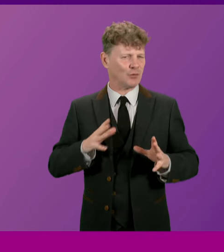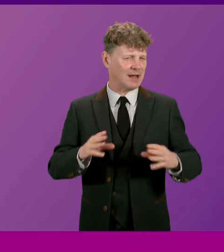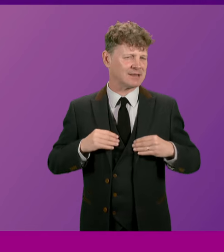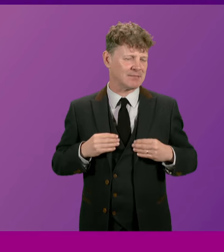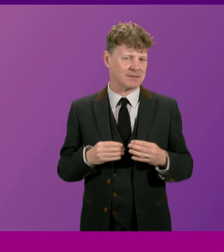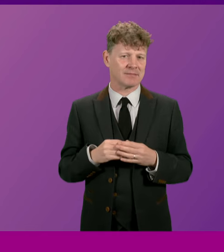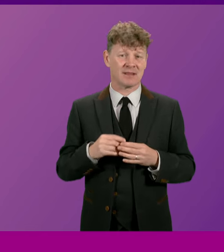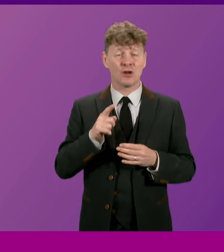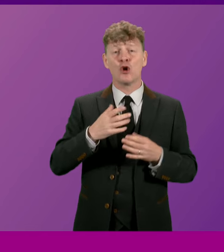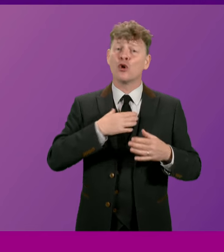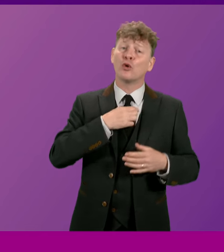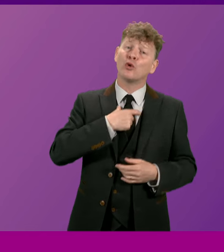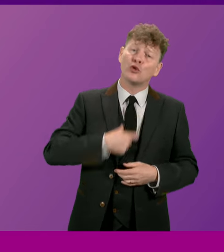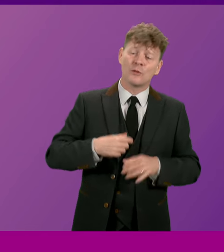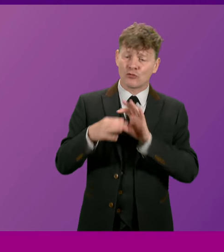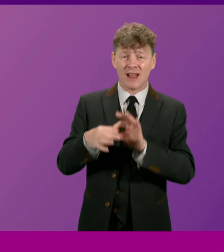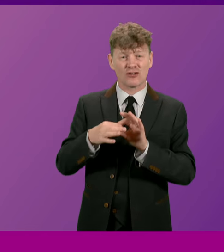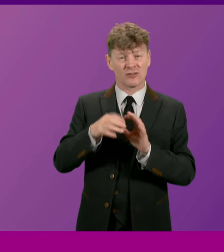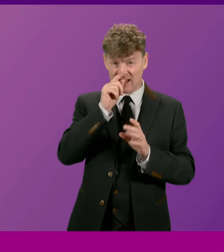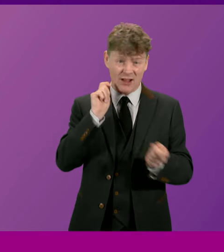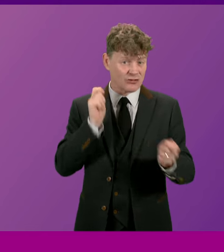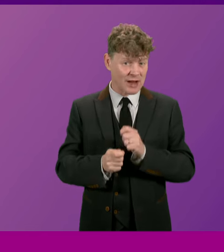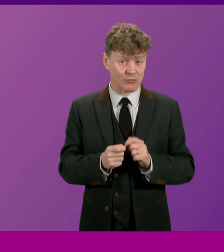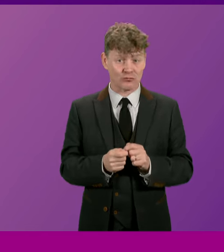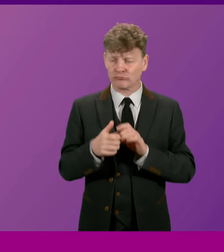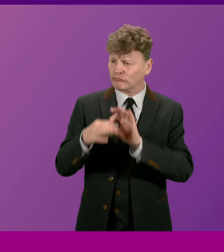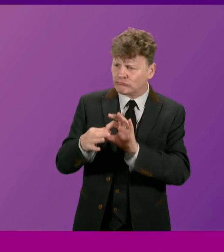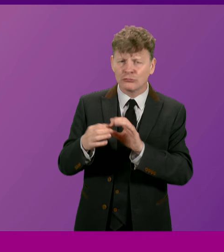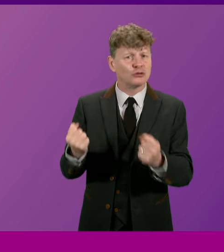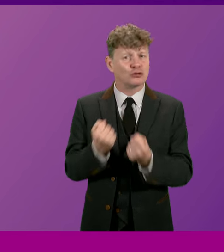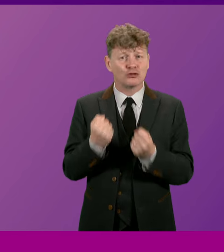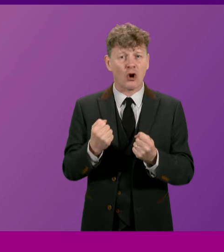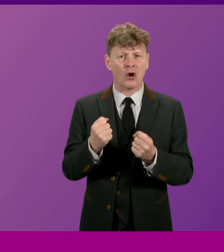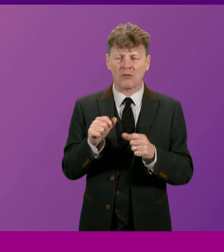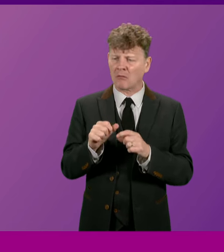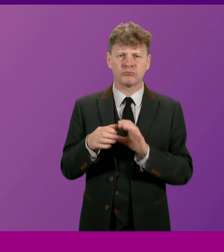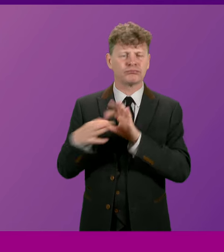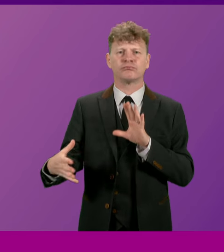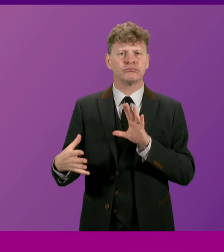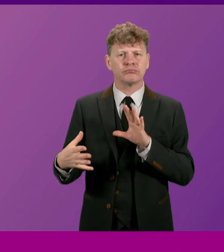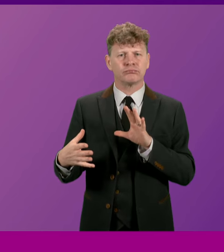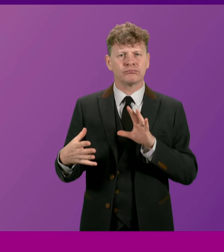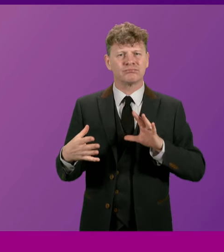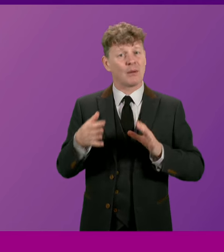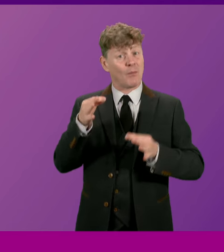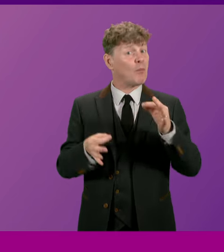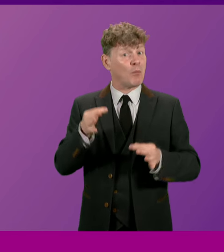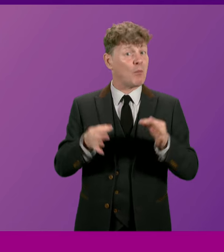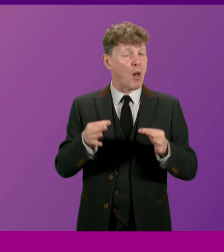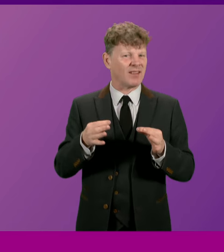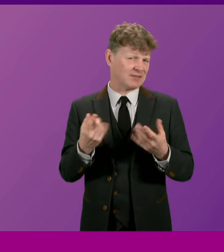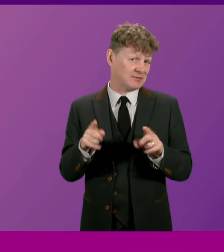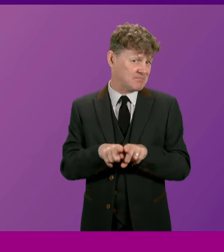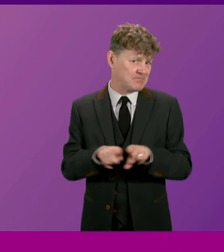that human relationships can change. One moment they are strong, the next they are not. And politics is no